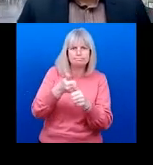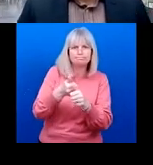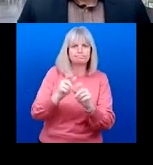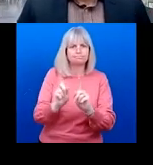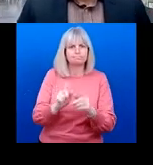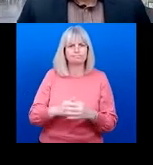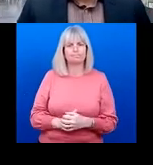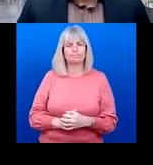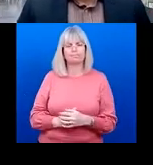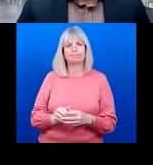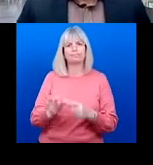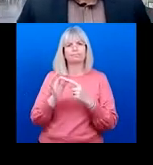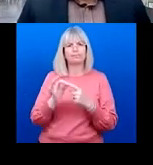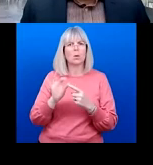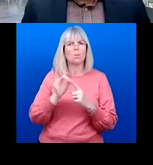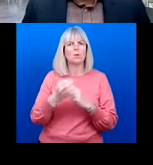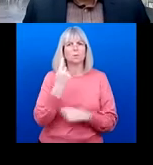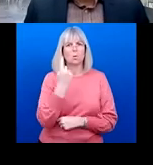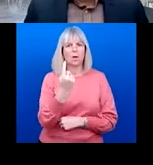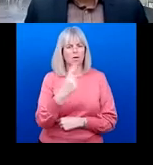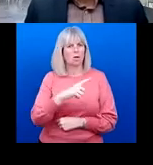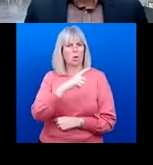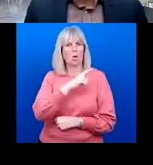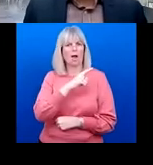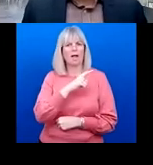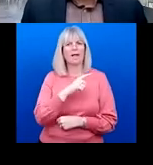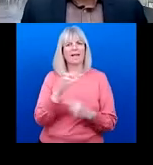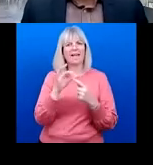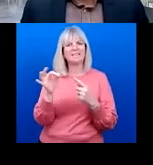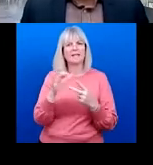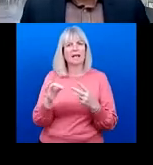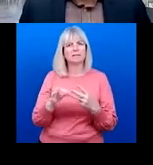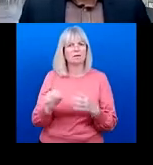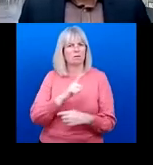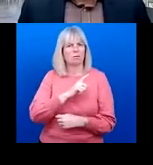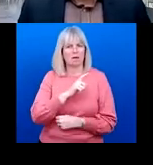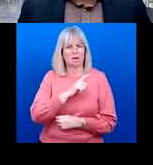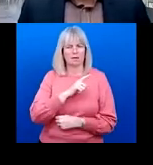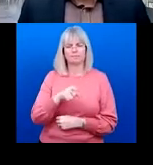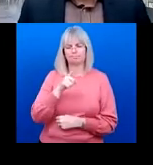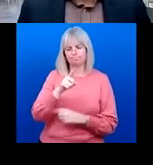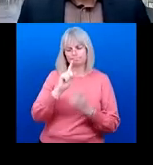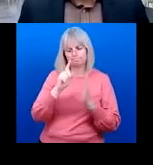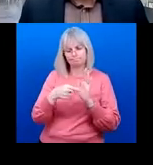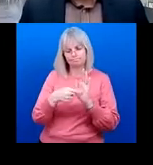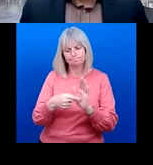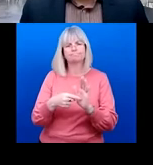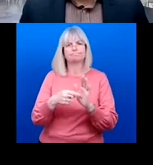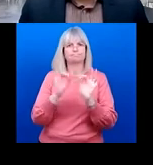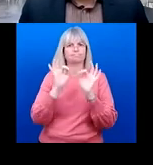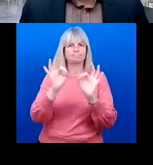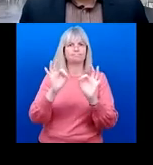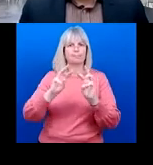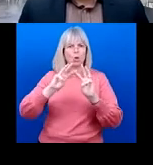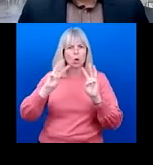why these indicators. Alakos these two indicators represent ideal global tracer indicators for the eye care sector